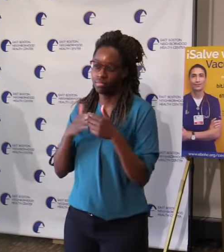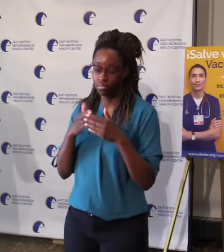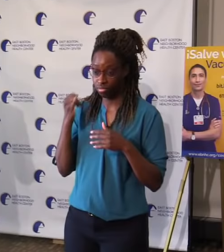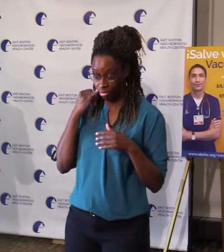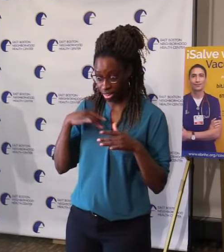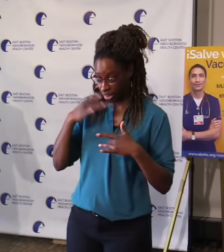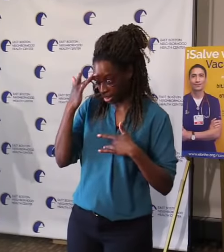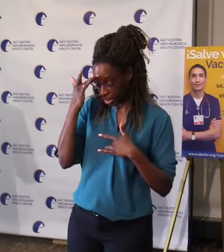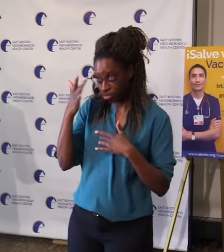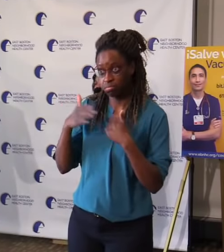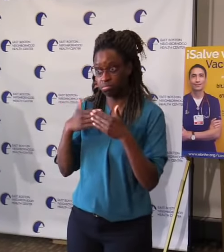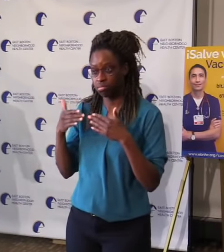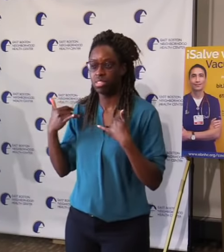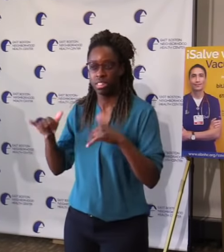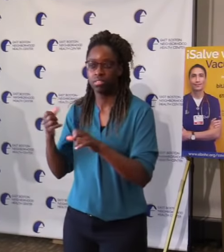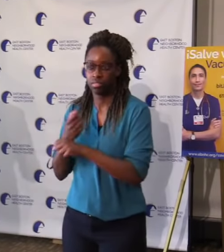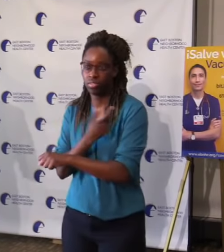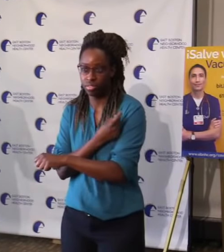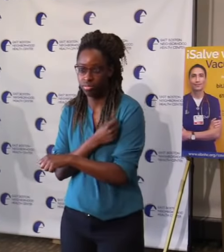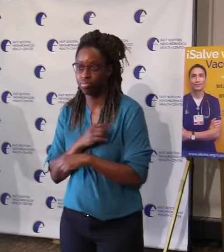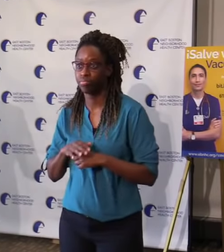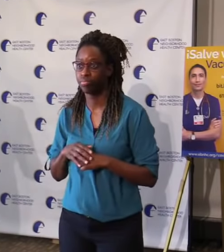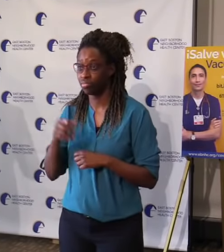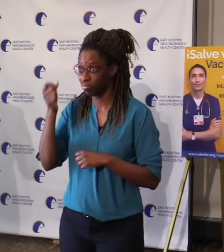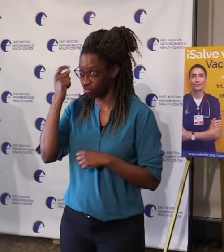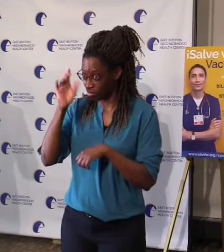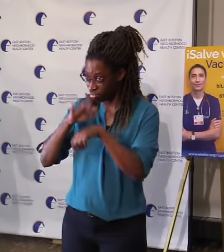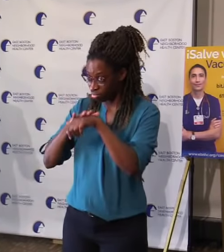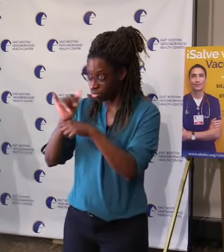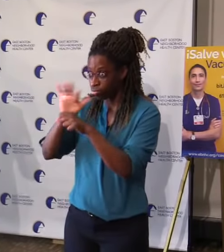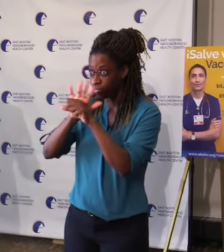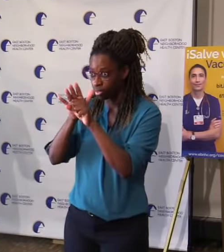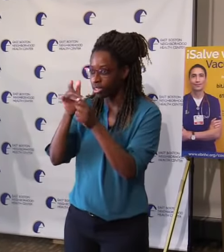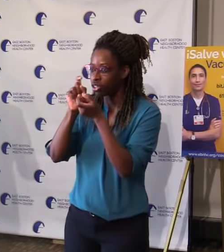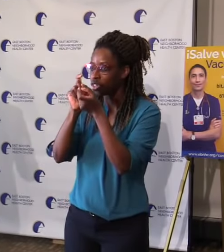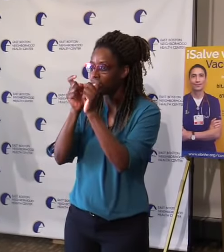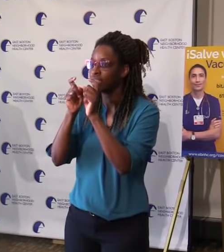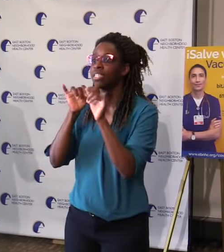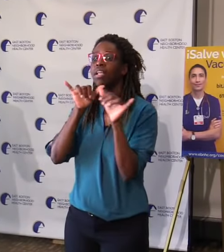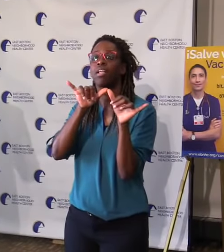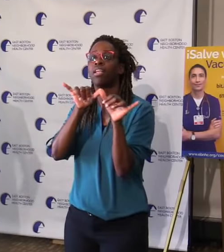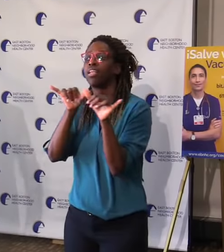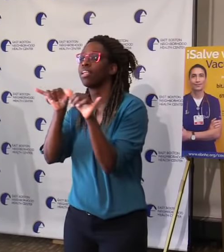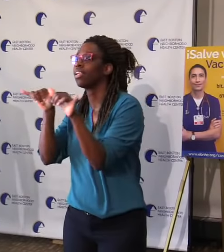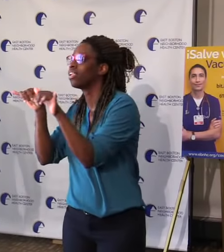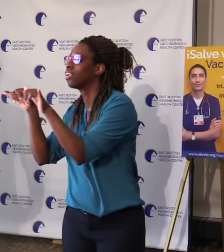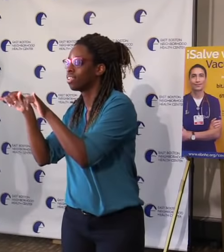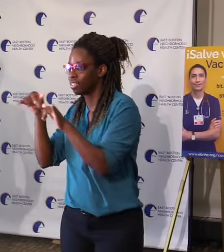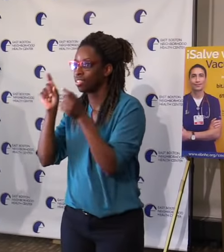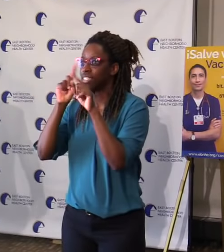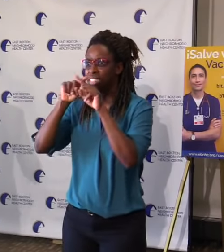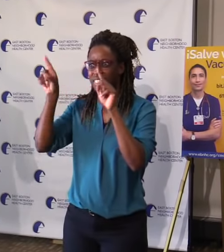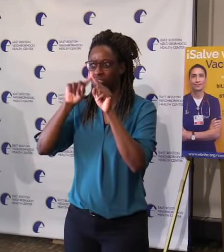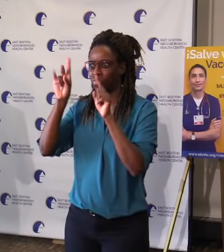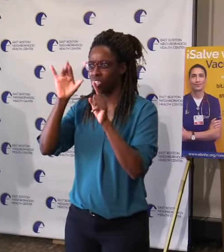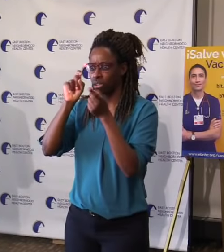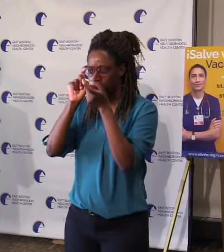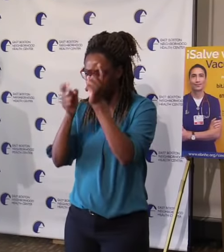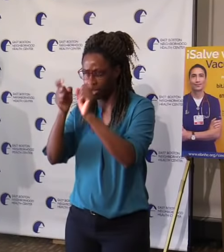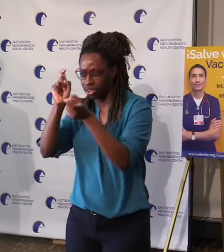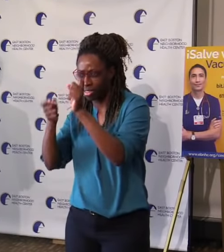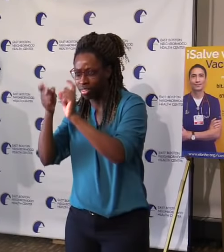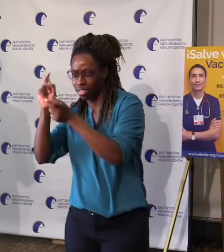morphs into different variants, all those variants so far based on the testing that's been done on the